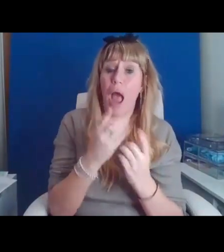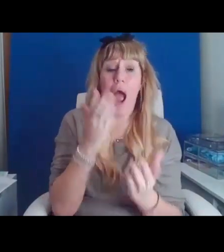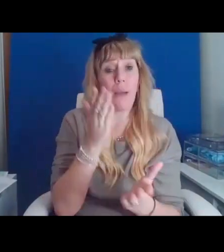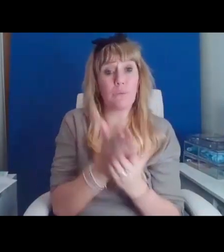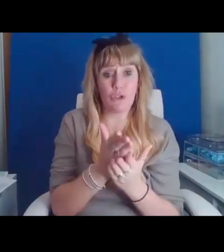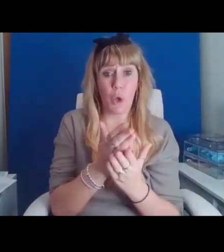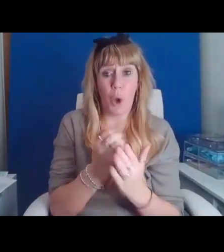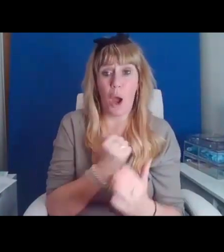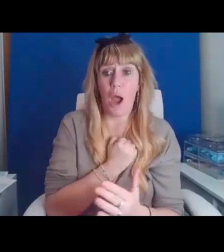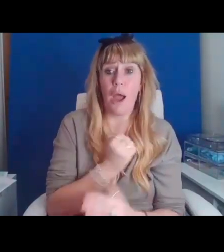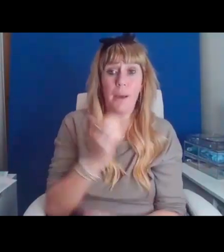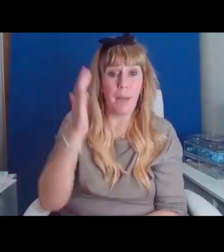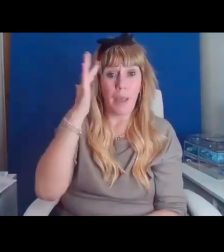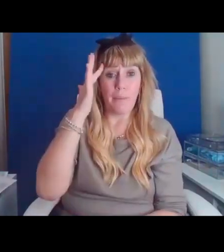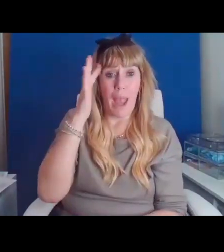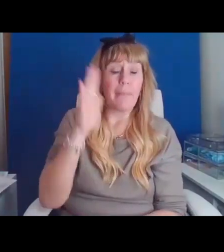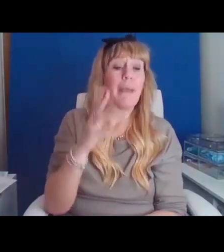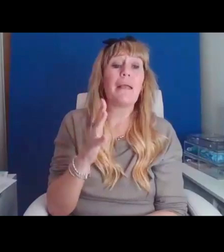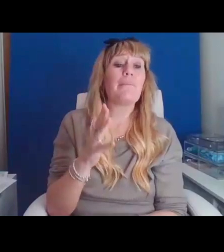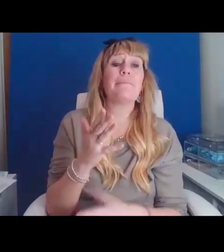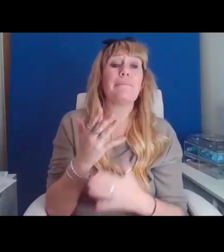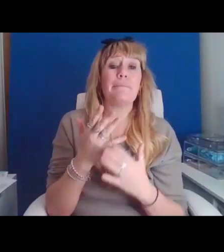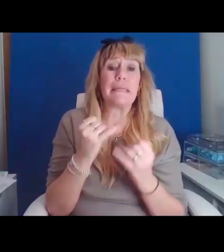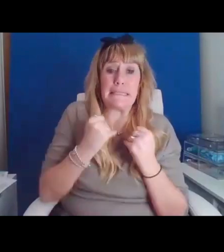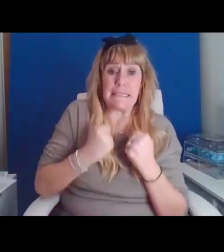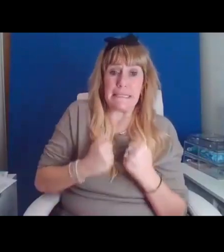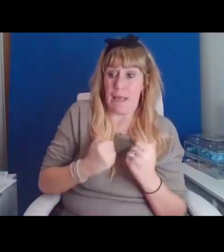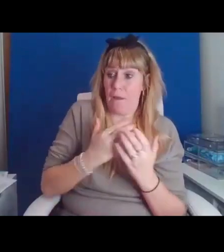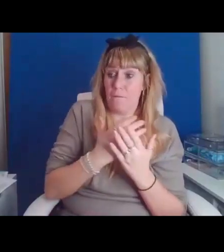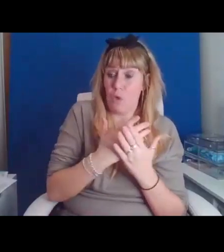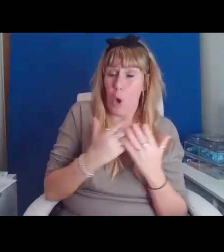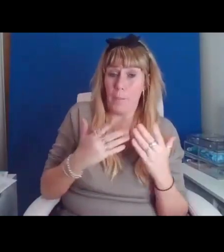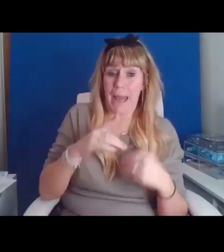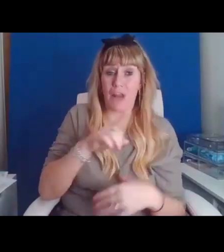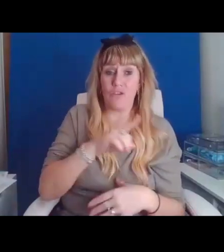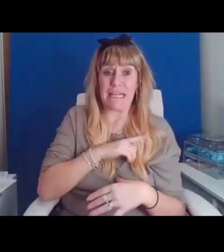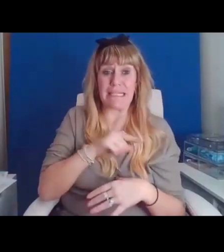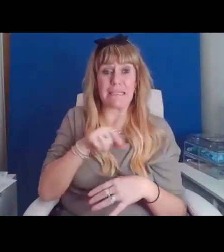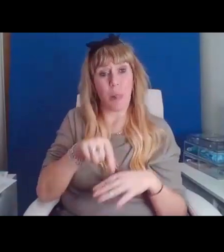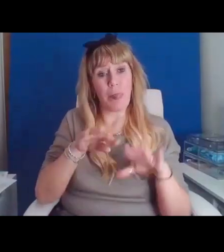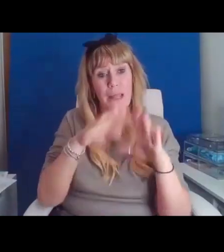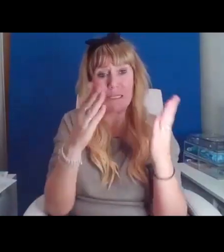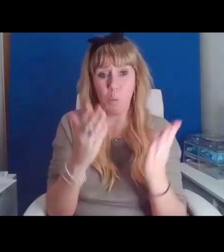brain may be sick for many reasons, but this world is sick to its core.